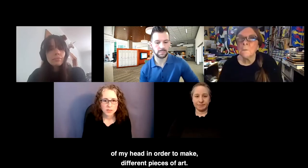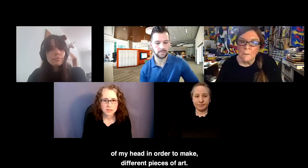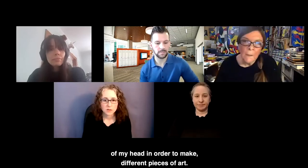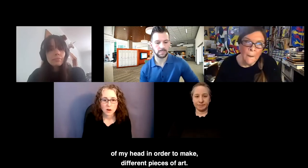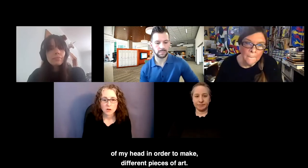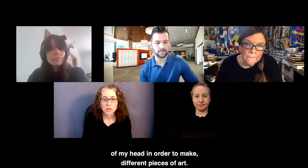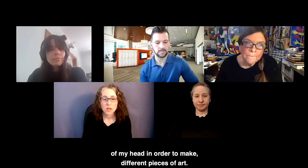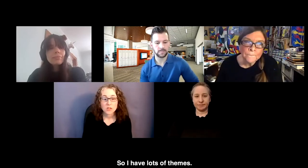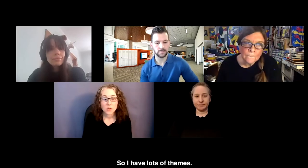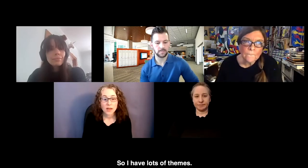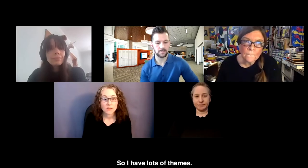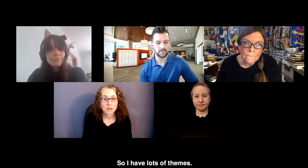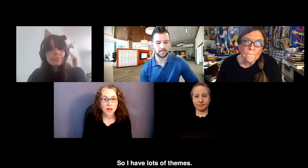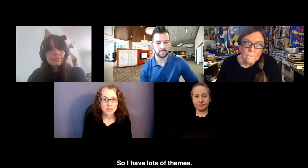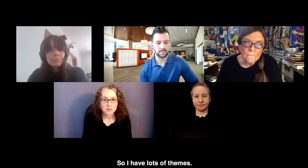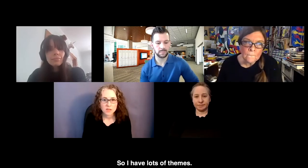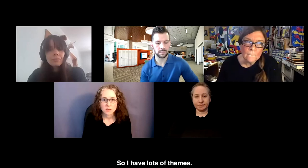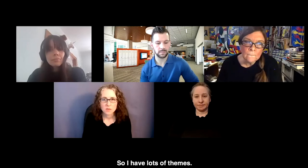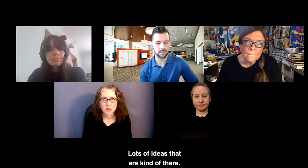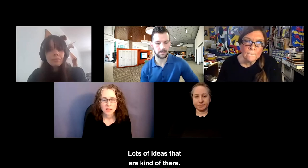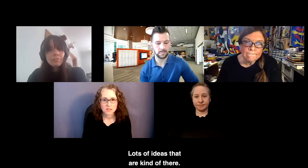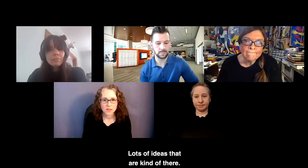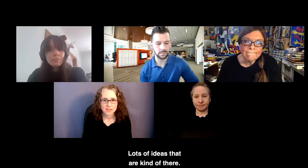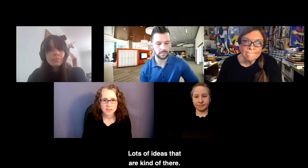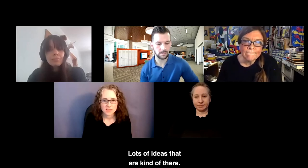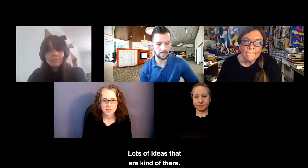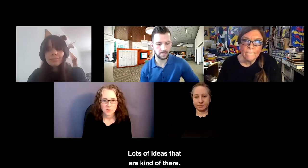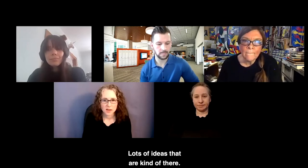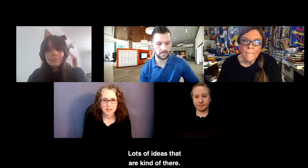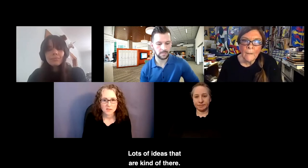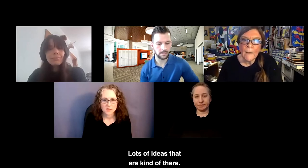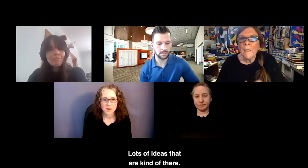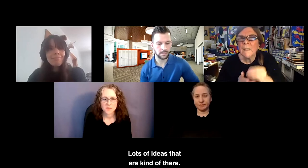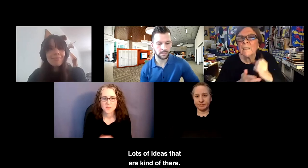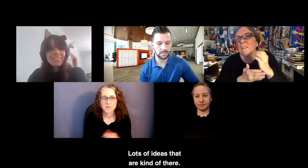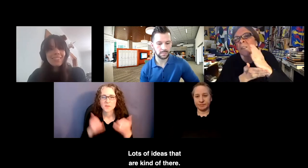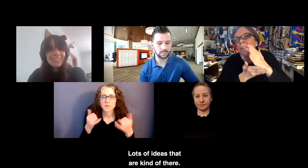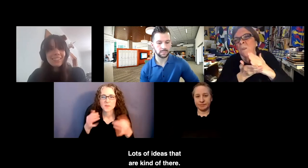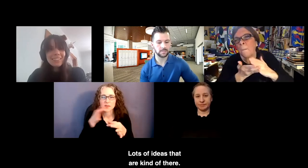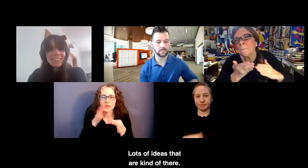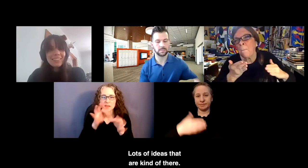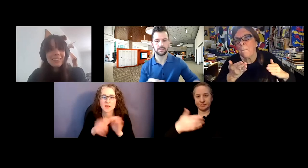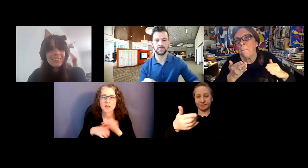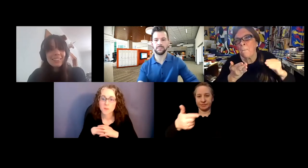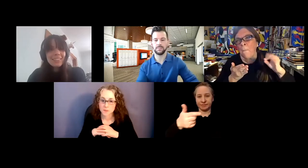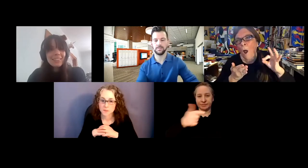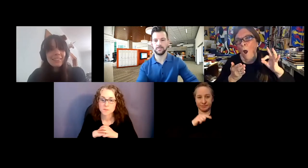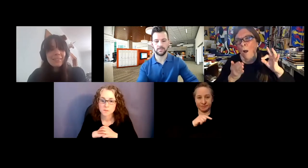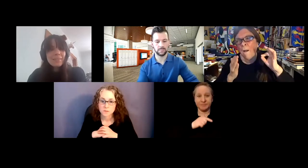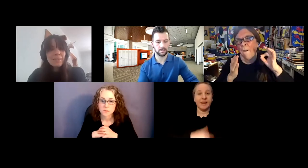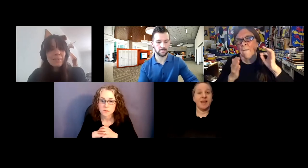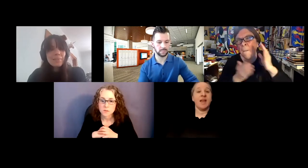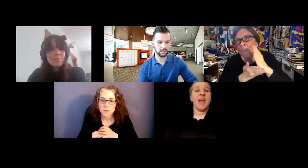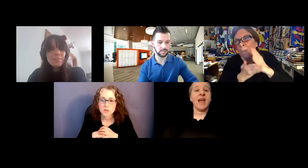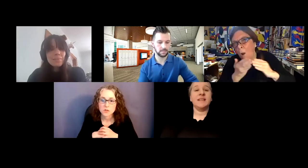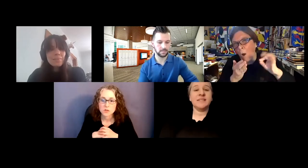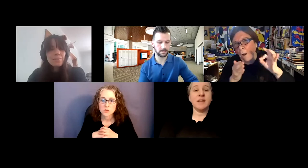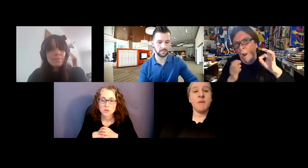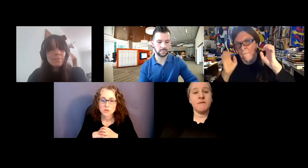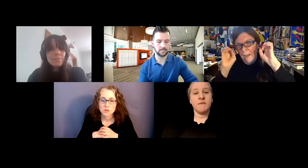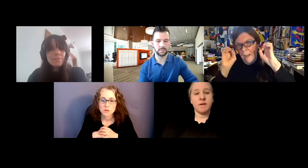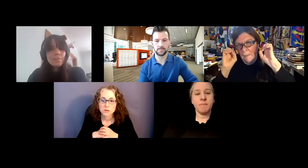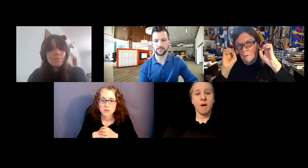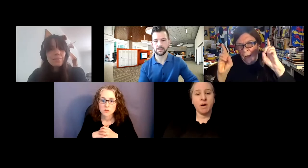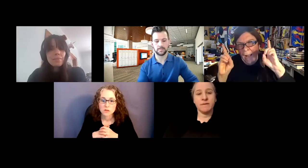different pieces of art. So, I have lots of themes, lots of ideas that are kind of there. Nancy's interpreter switches places with the second interpreter.